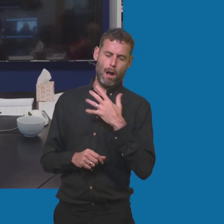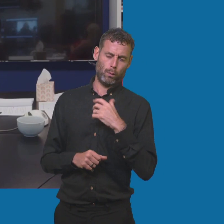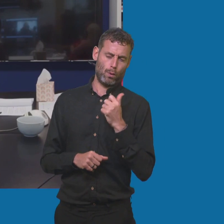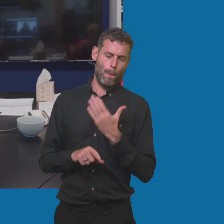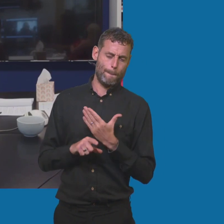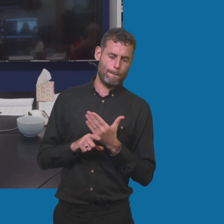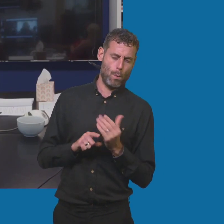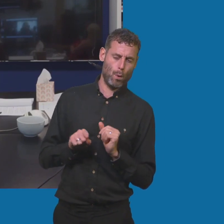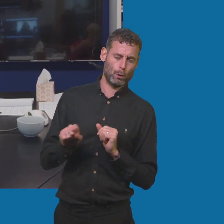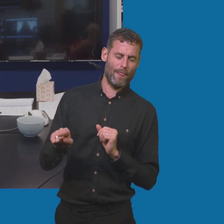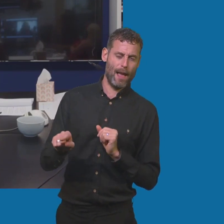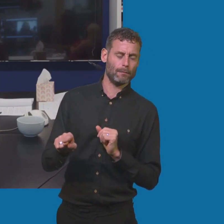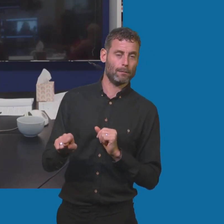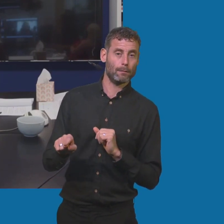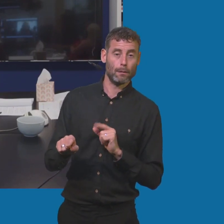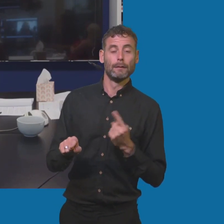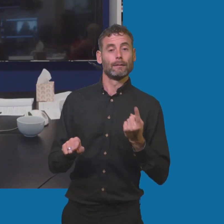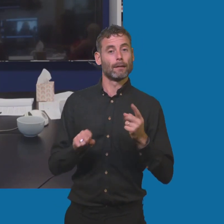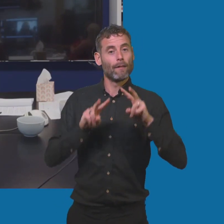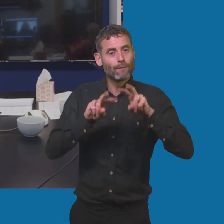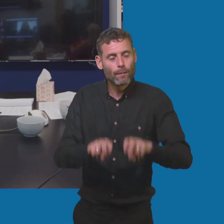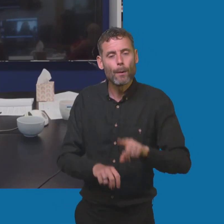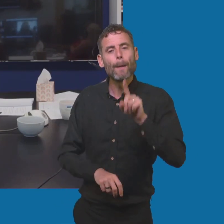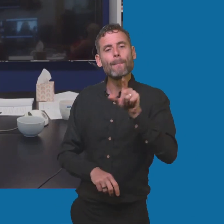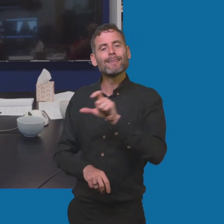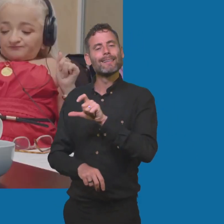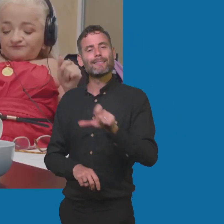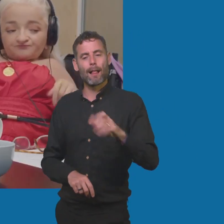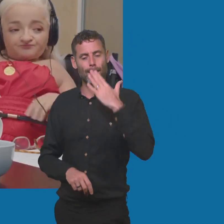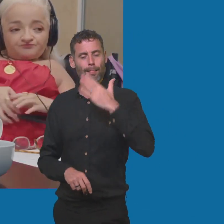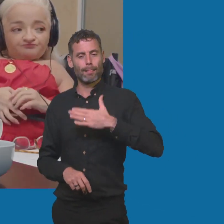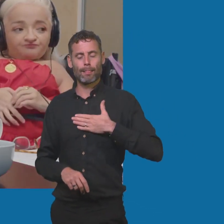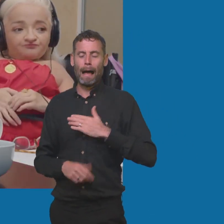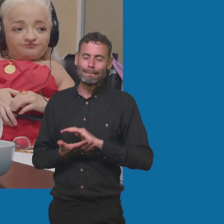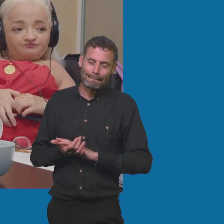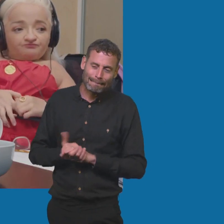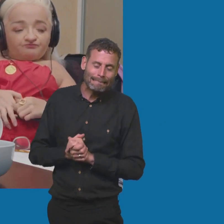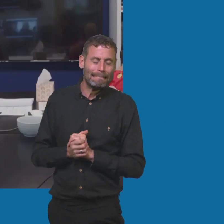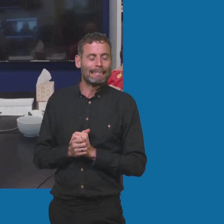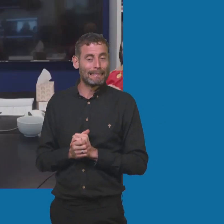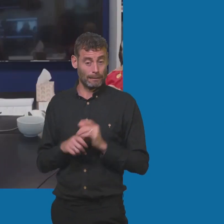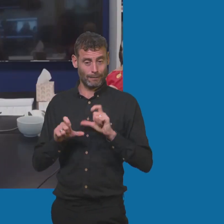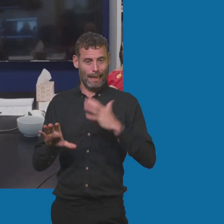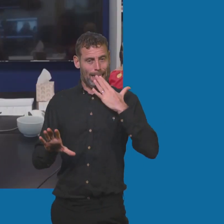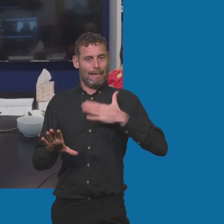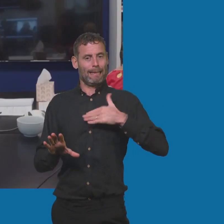downside because we're still othered in society. You know, as you were saying before, the continuous